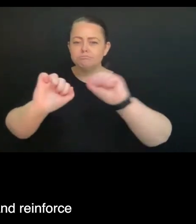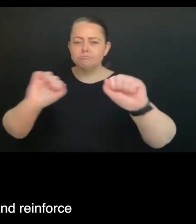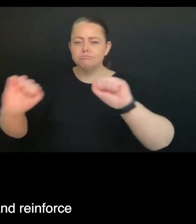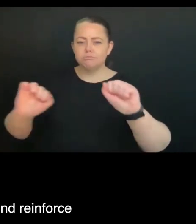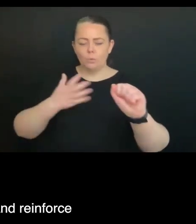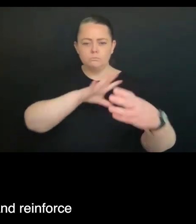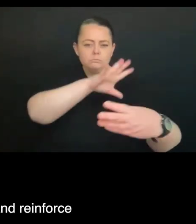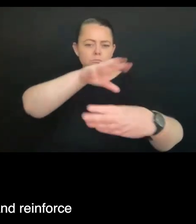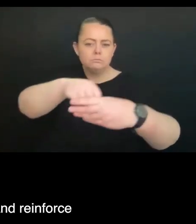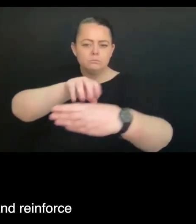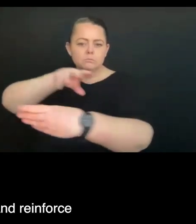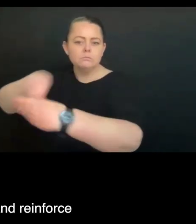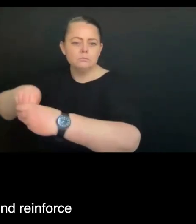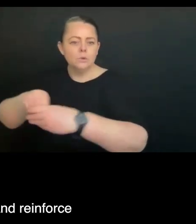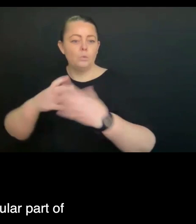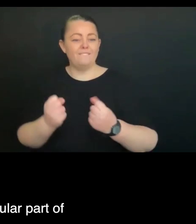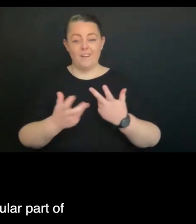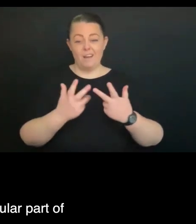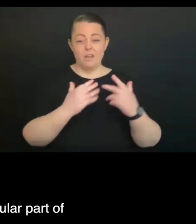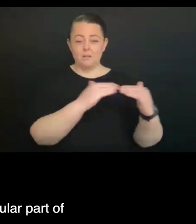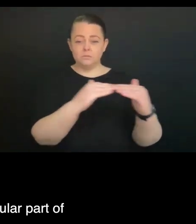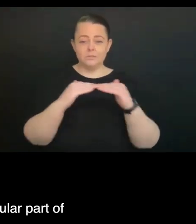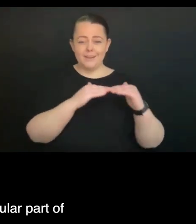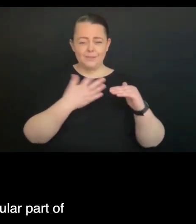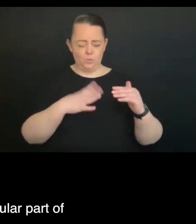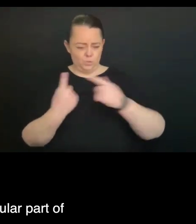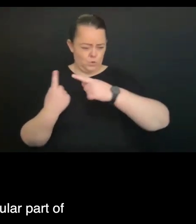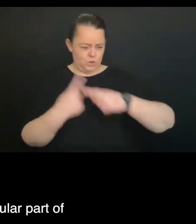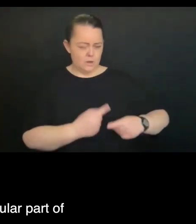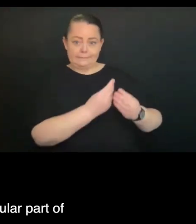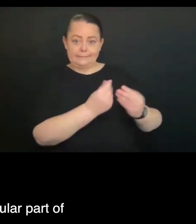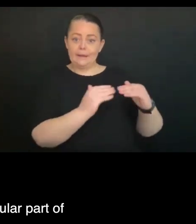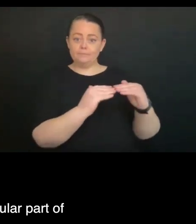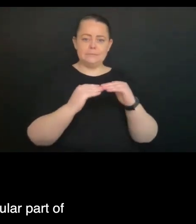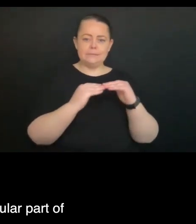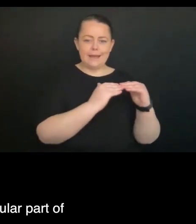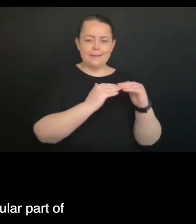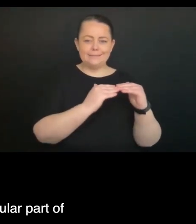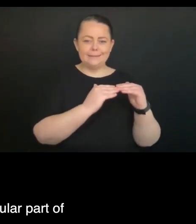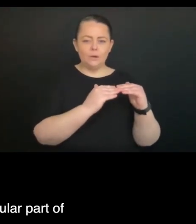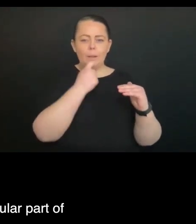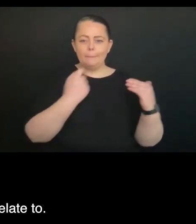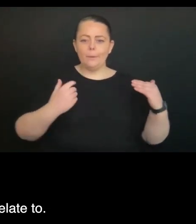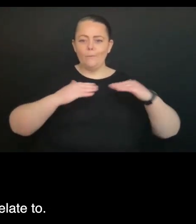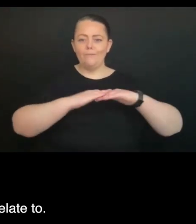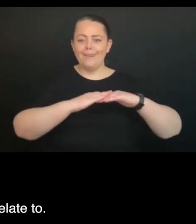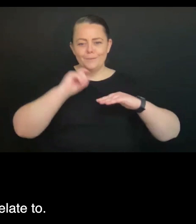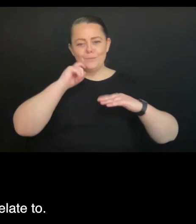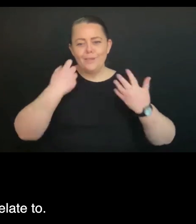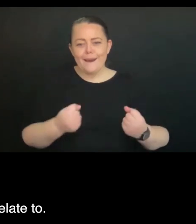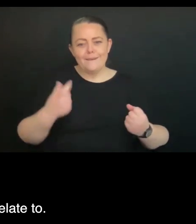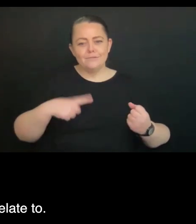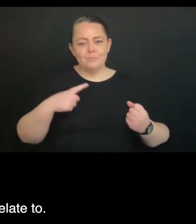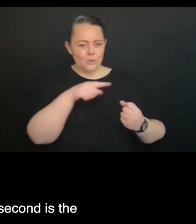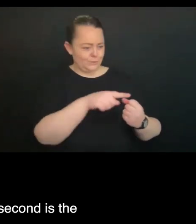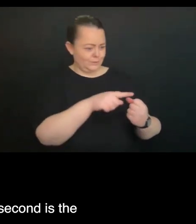interact with each other and reinforce some concepts in the particular part of the standards that they